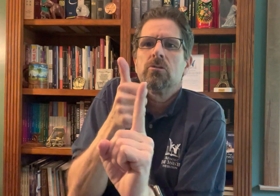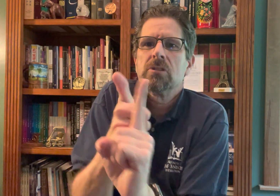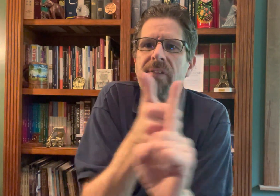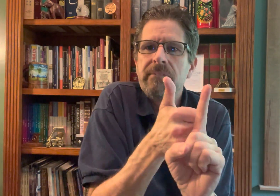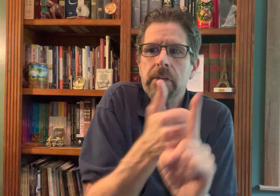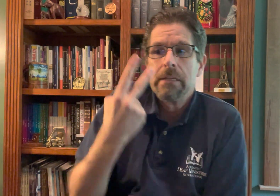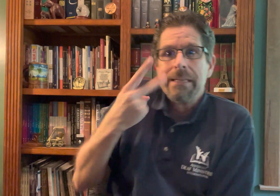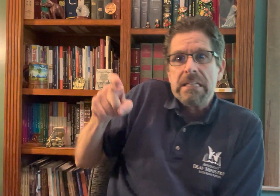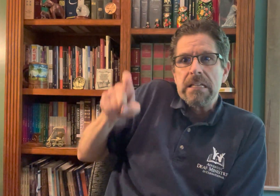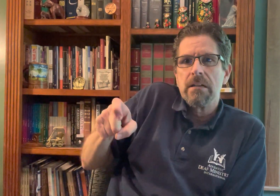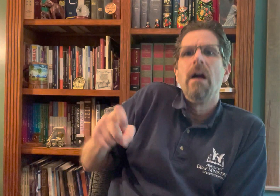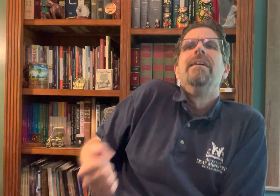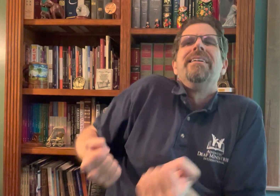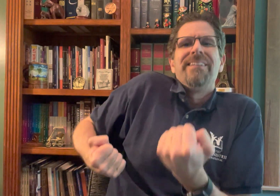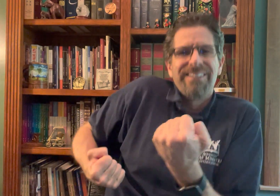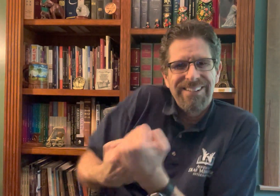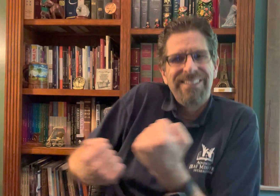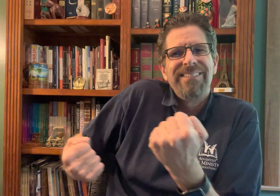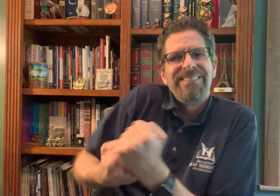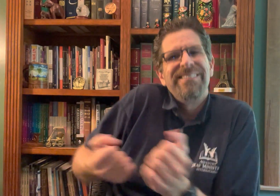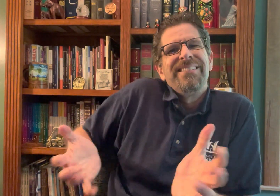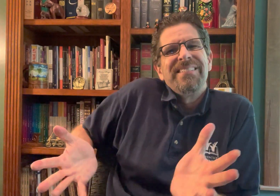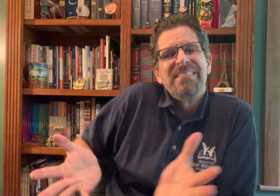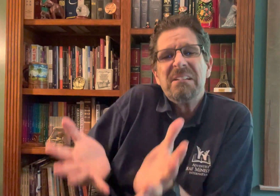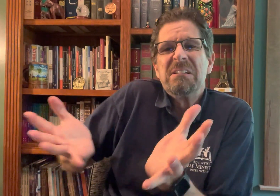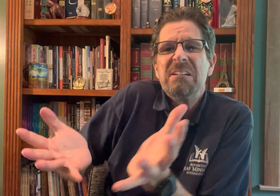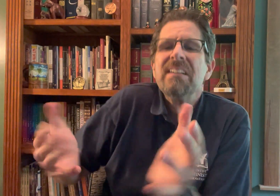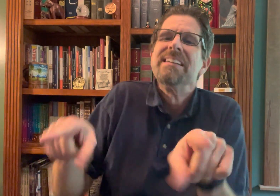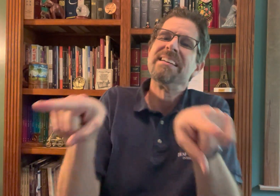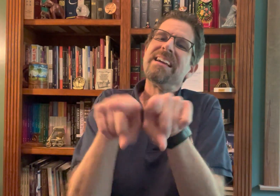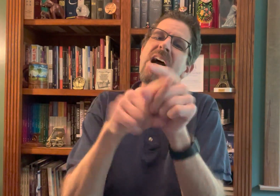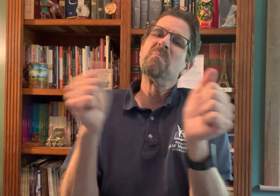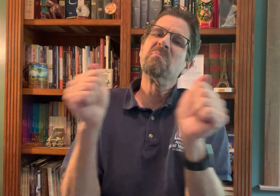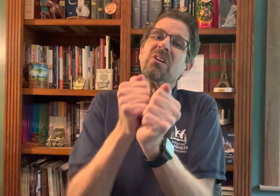And they're not able to participate because things are spoken faster than they can actually